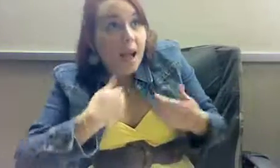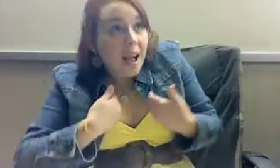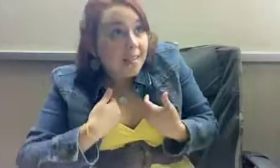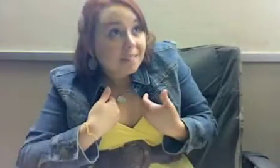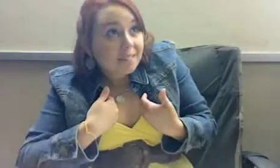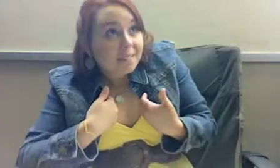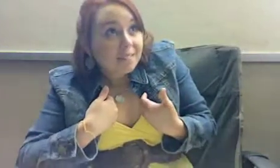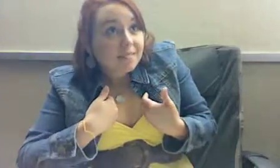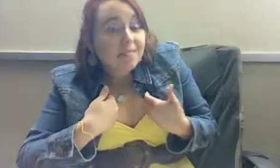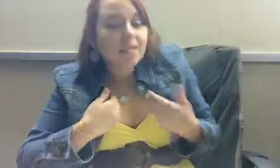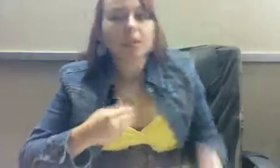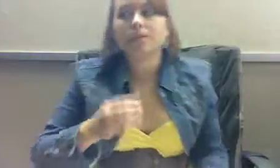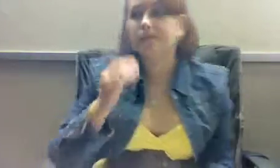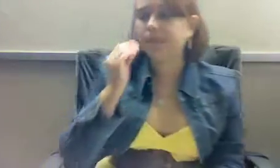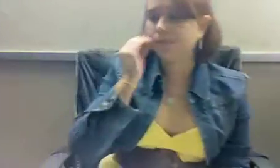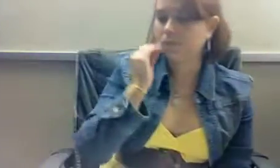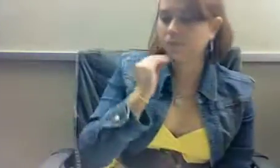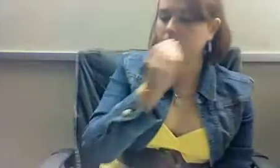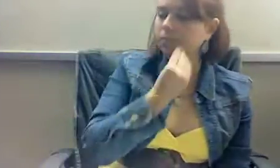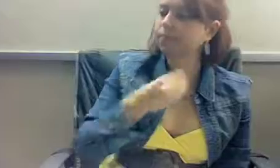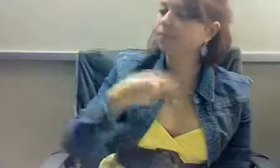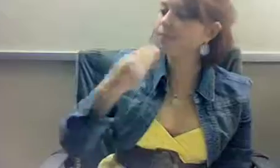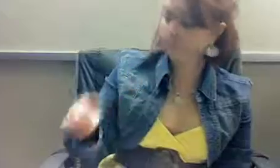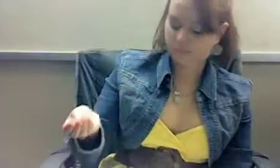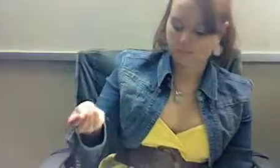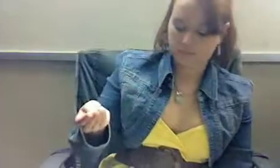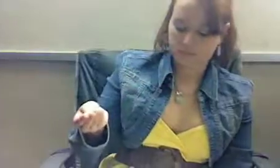Um. I know this is meat, so maybe it's wet?